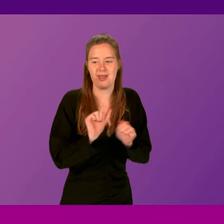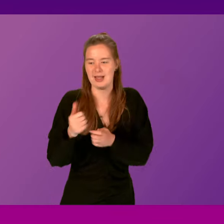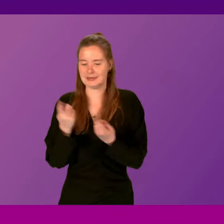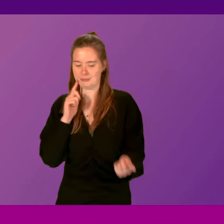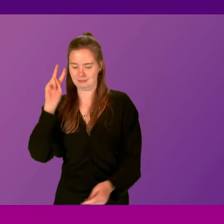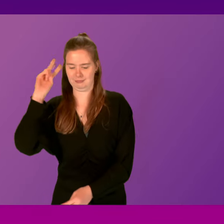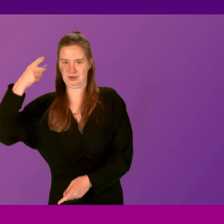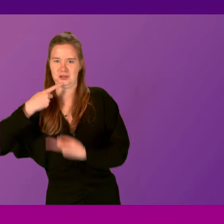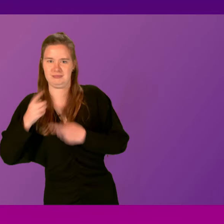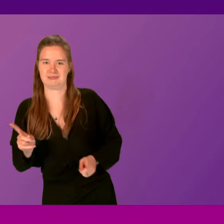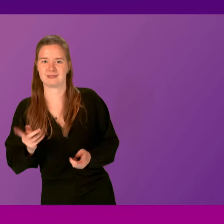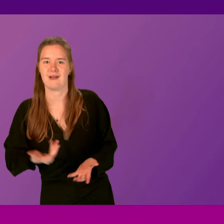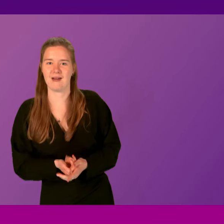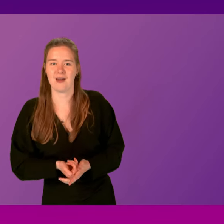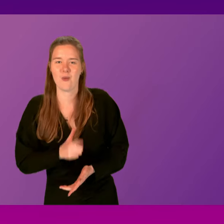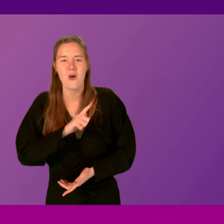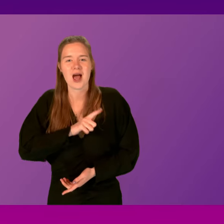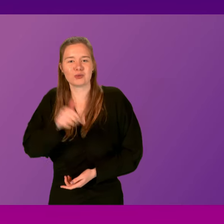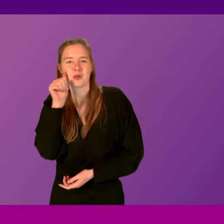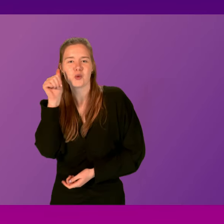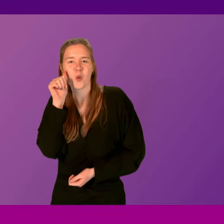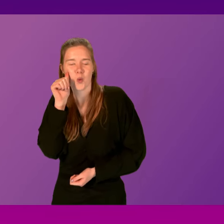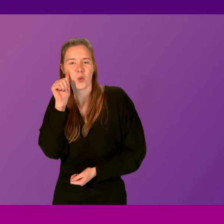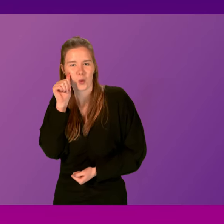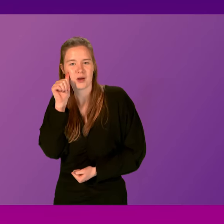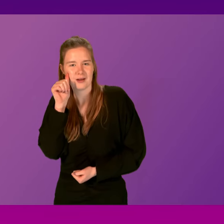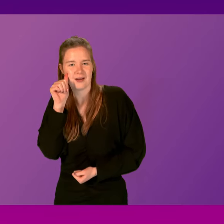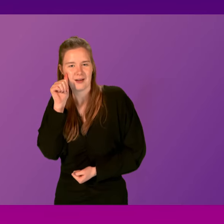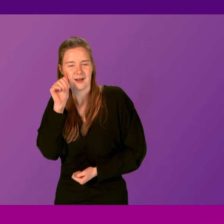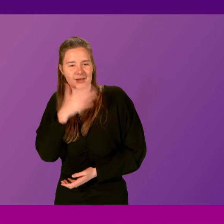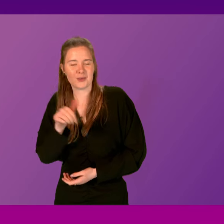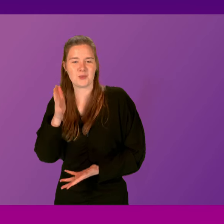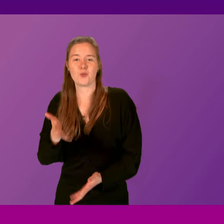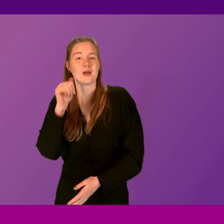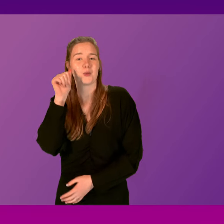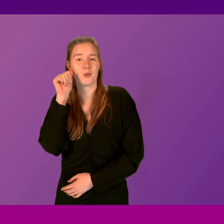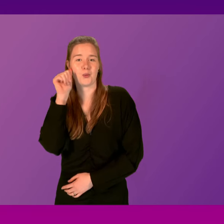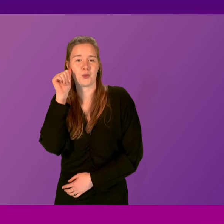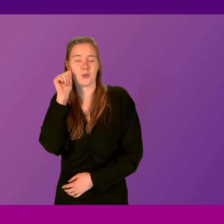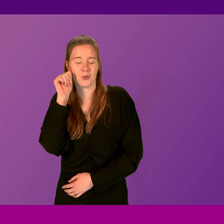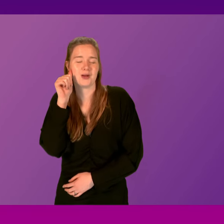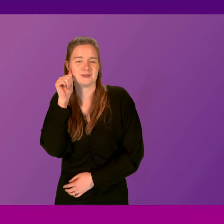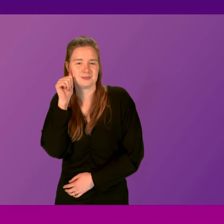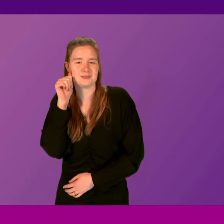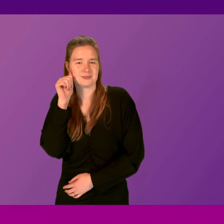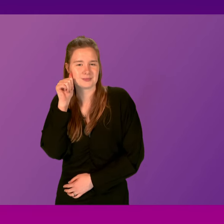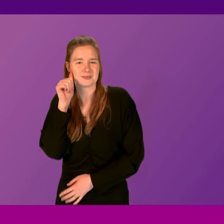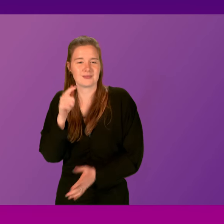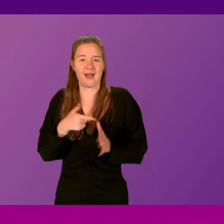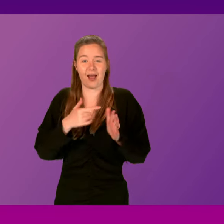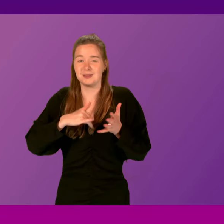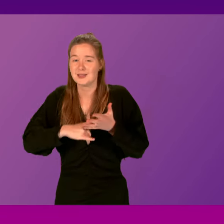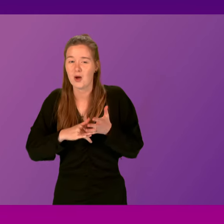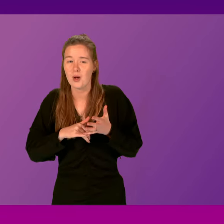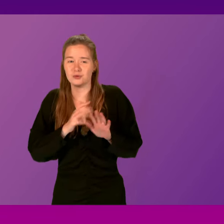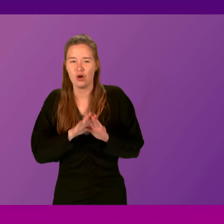another thing another day. Because we know, presiding officer, presiding officer, we know that Anas